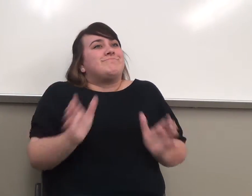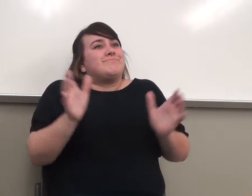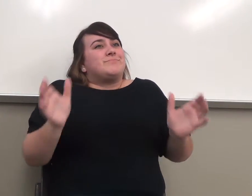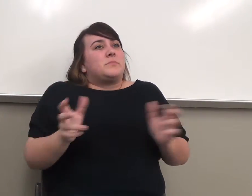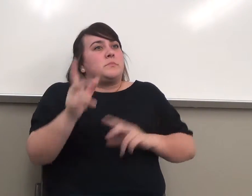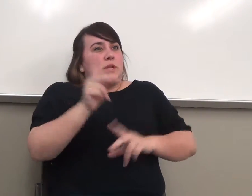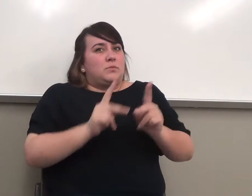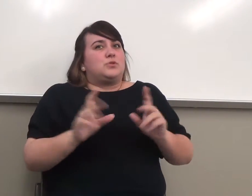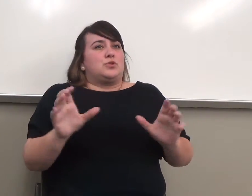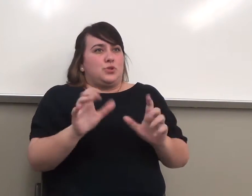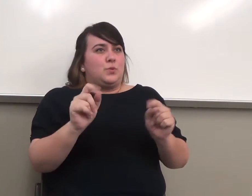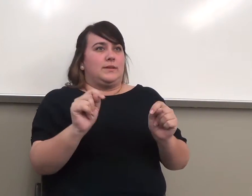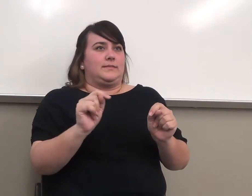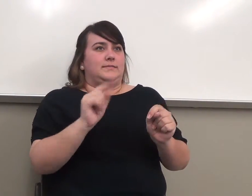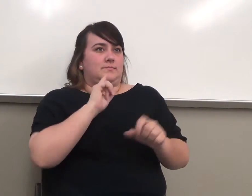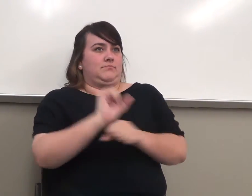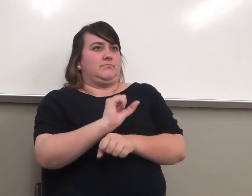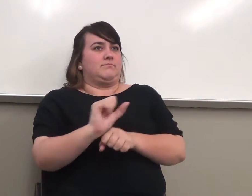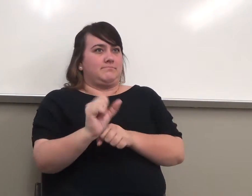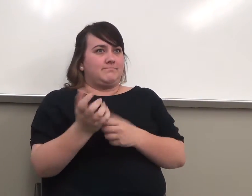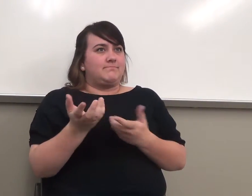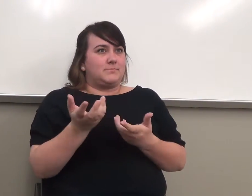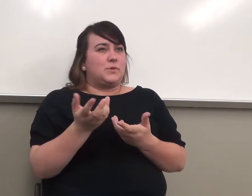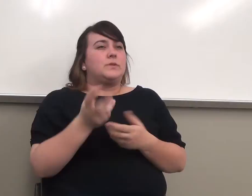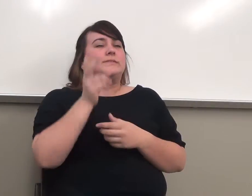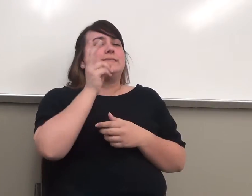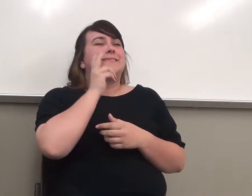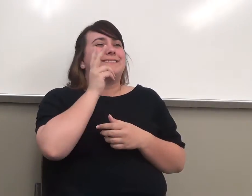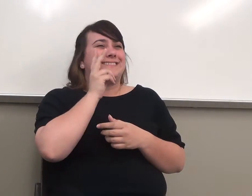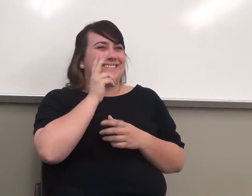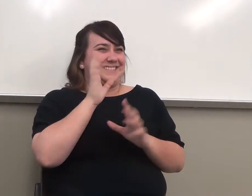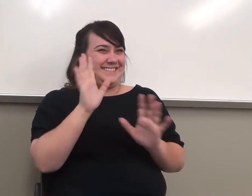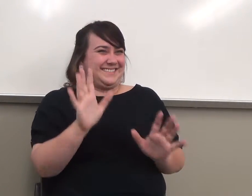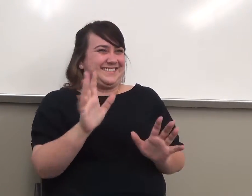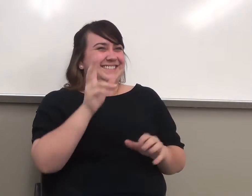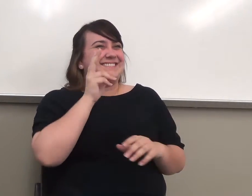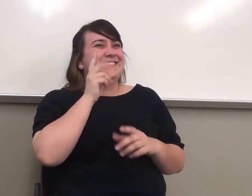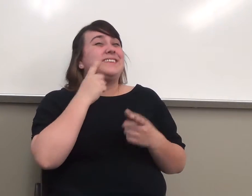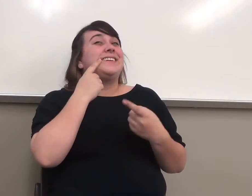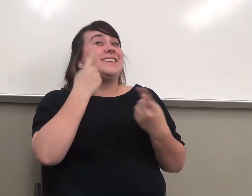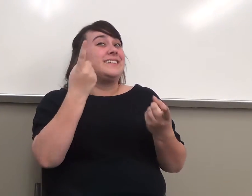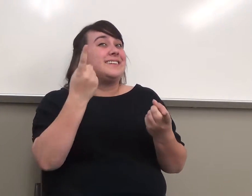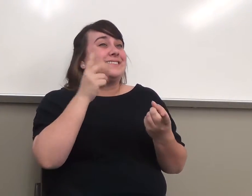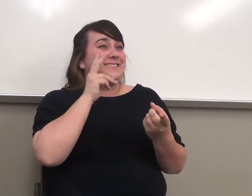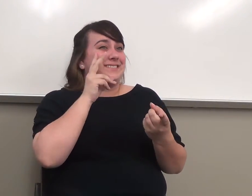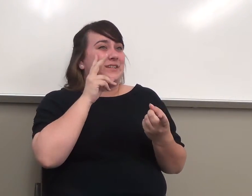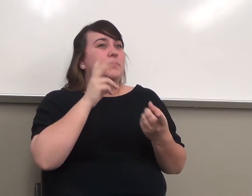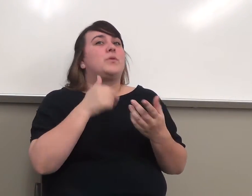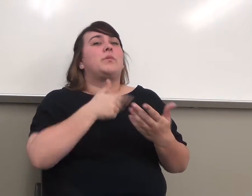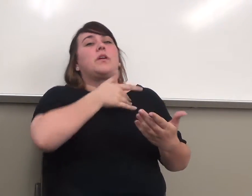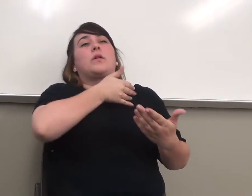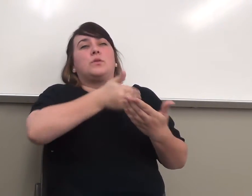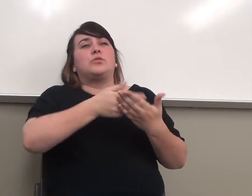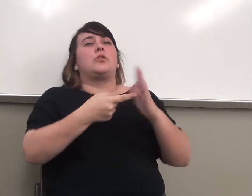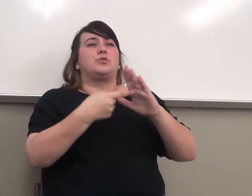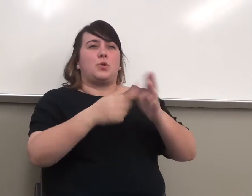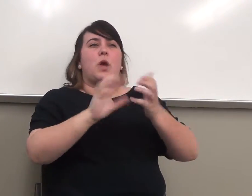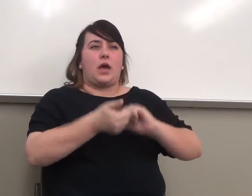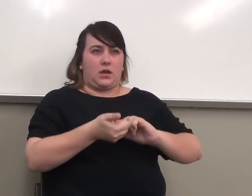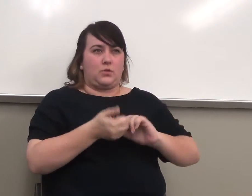do it. Okay? So we'll see how it works. And we'll show you how to do that when we get to that. Okay? So that's